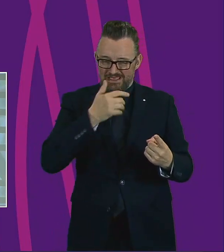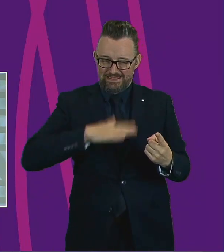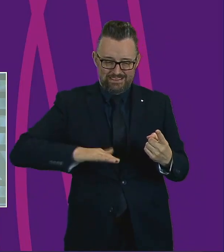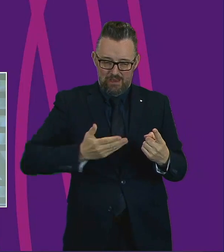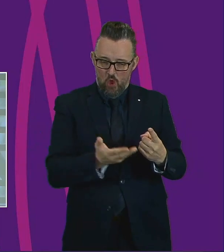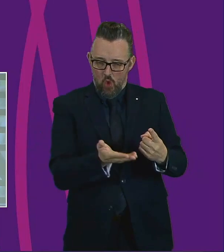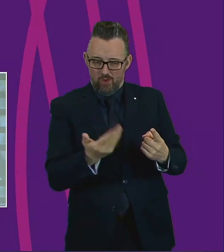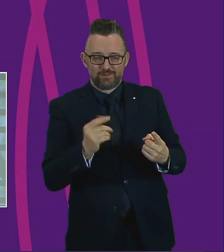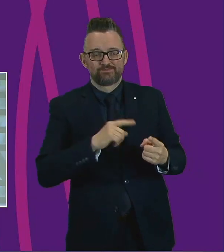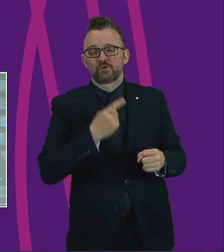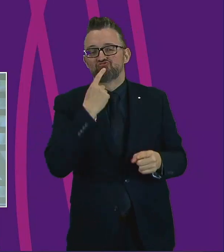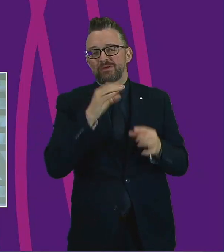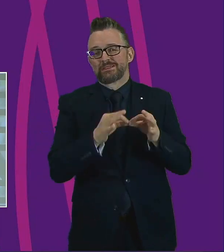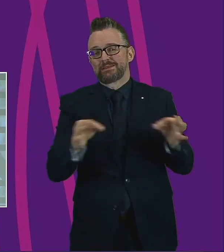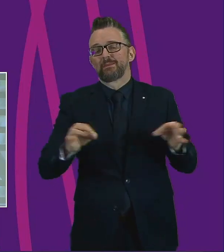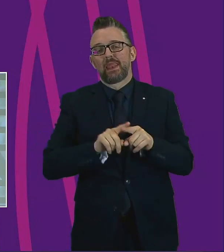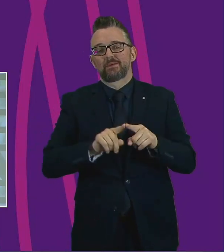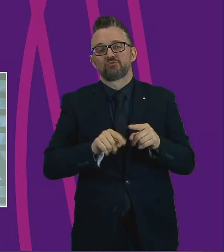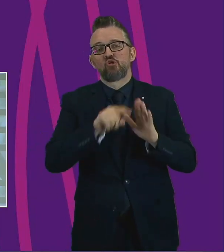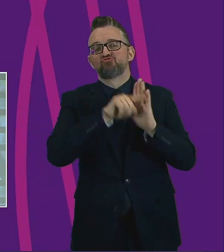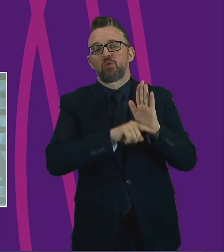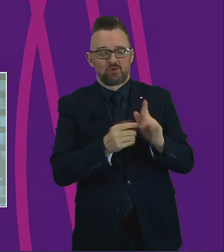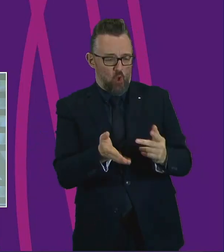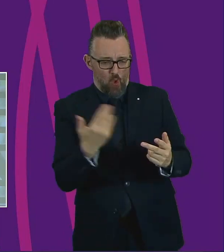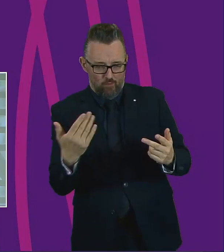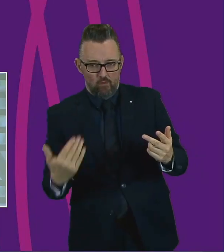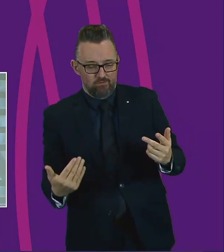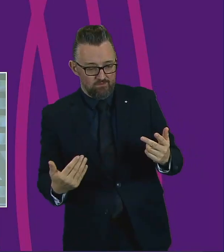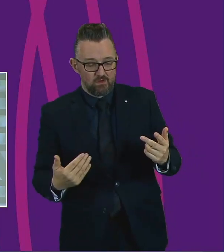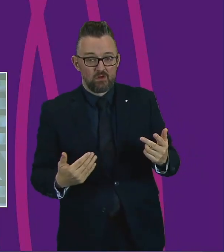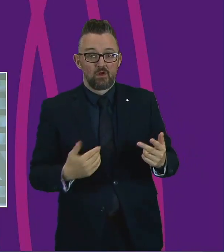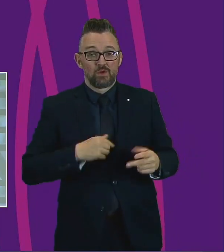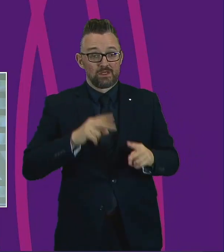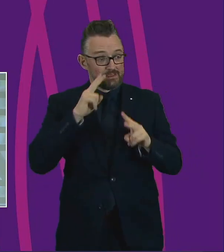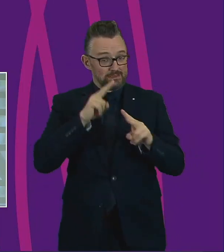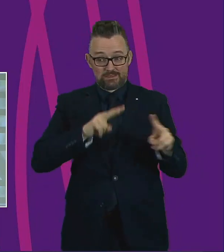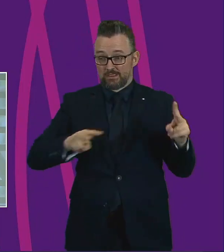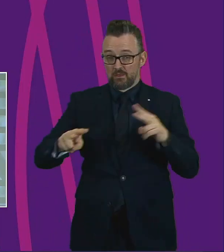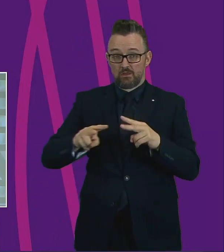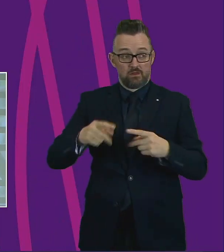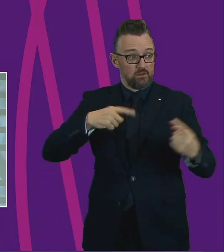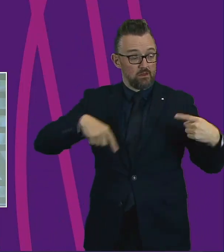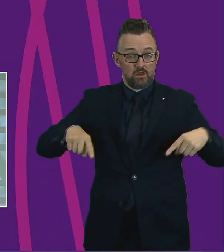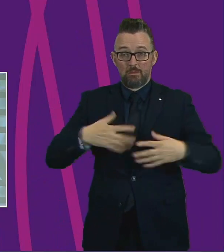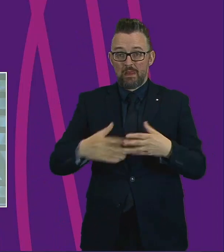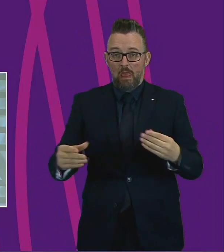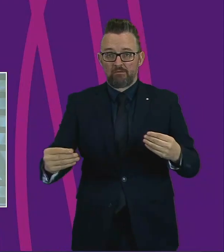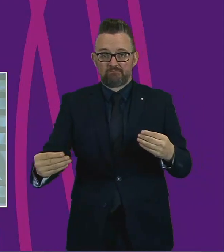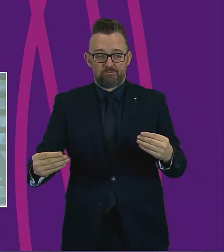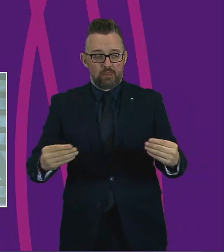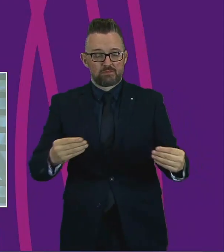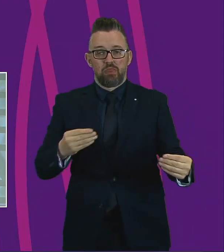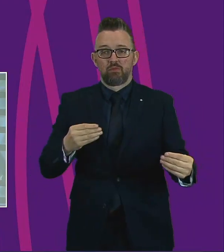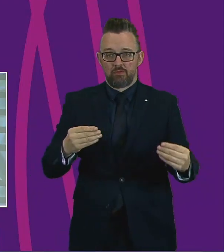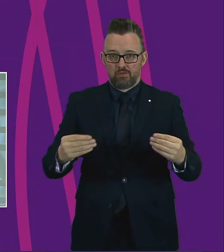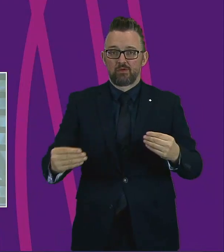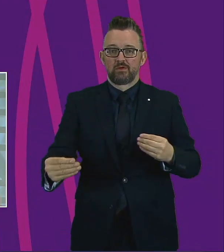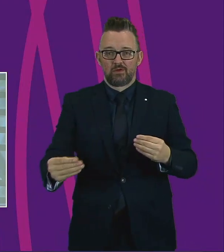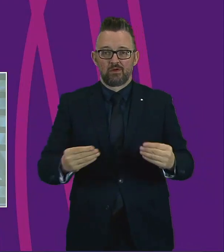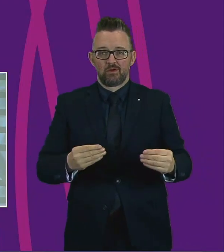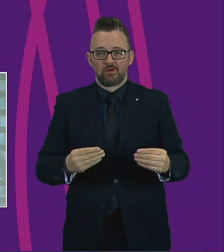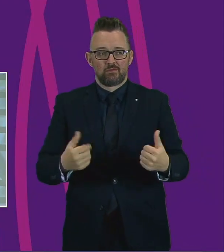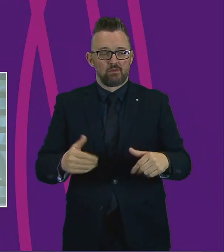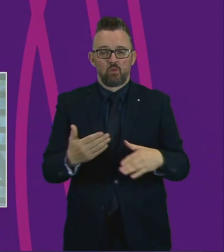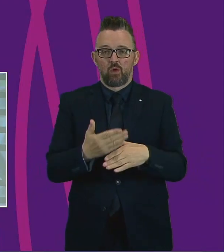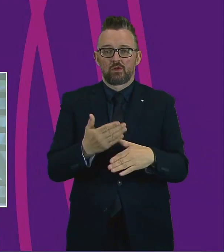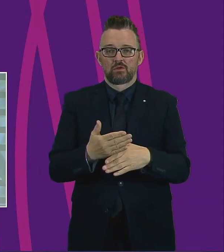red tape in bureaucracy, we have seen a key role played by a flexible approach to decision making and we have